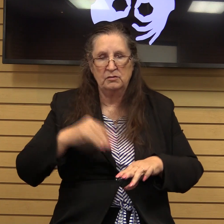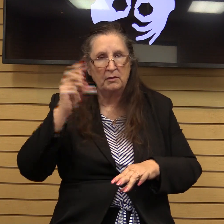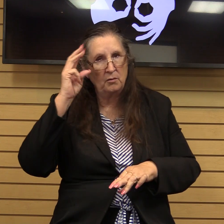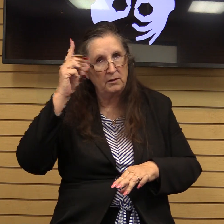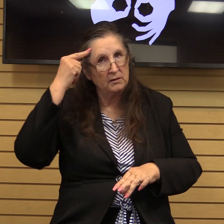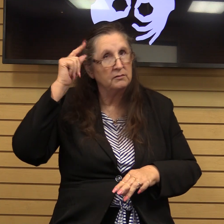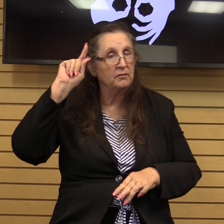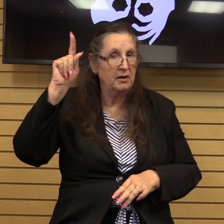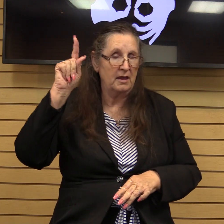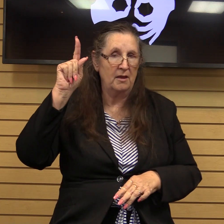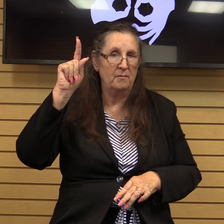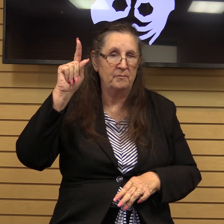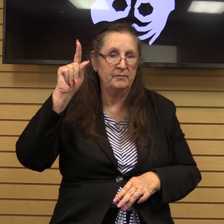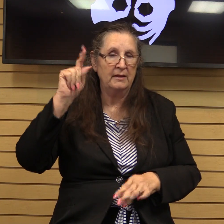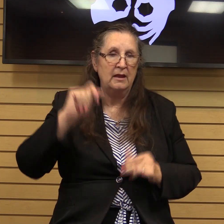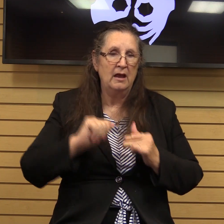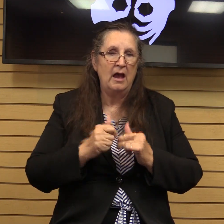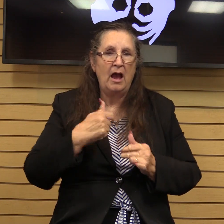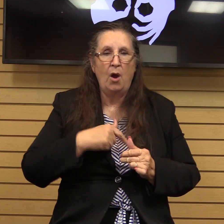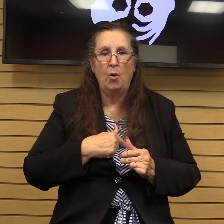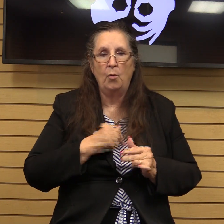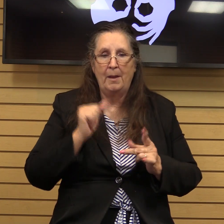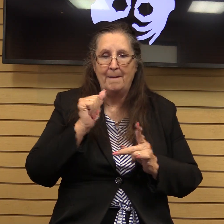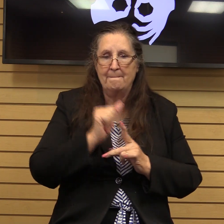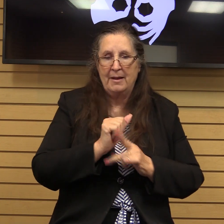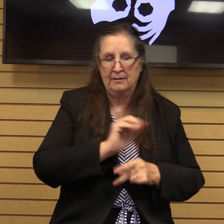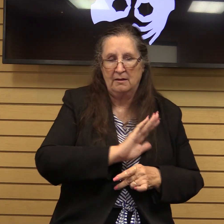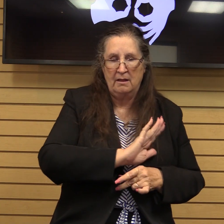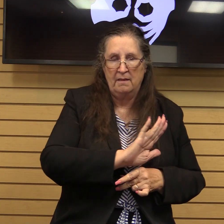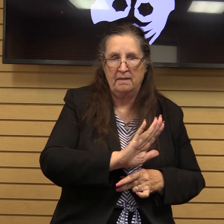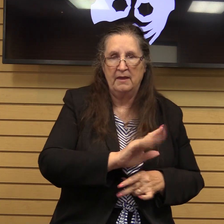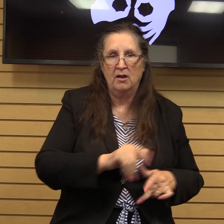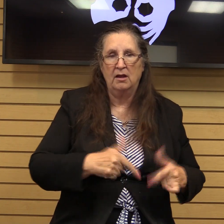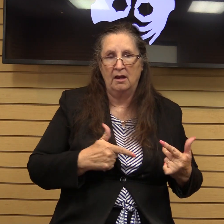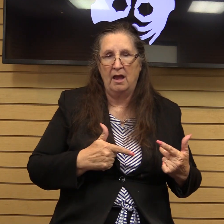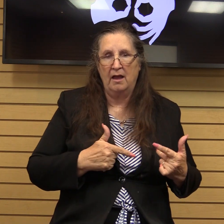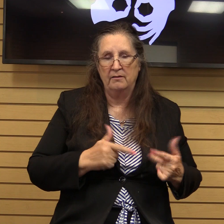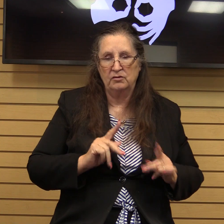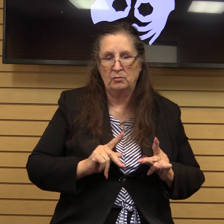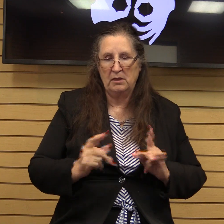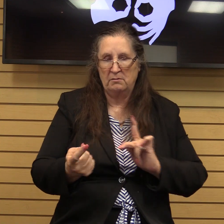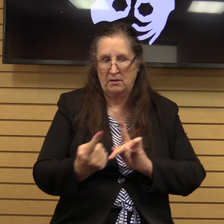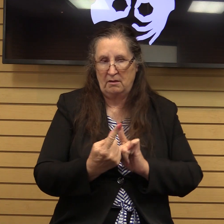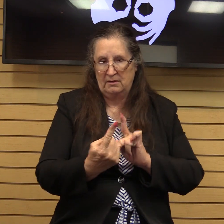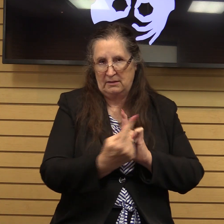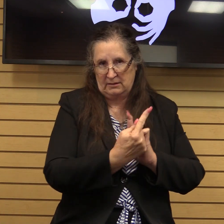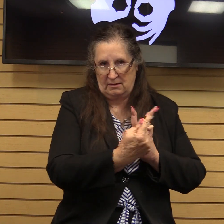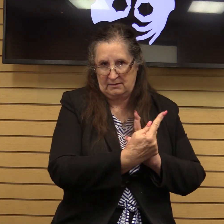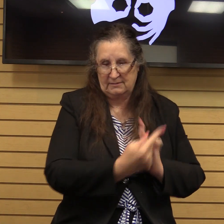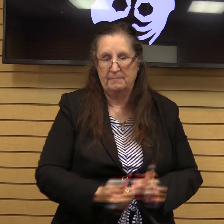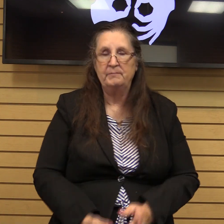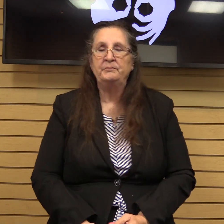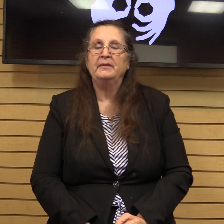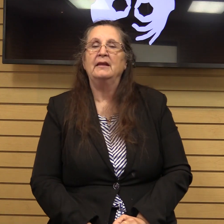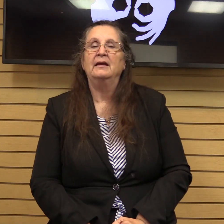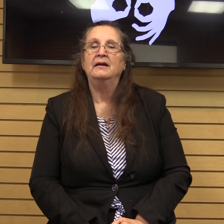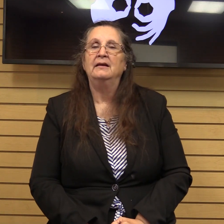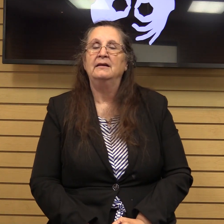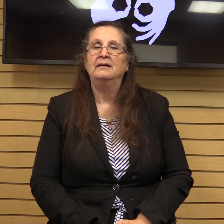how are we impacting the lives of those who come in contact with us even if it